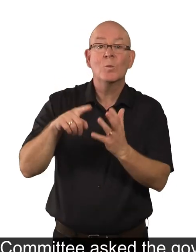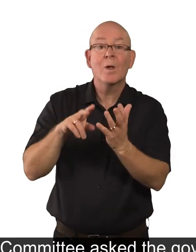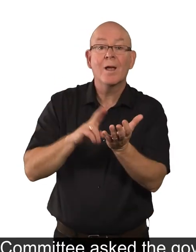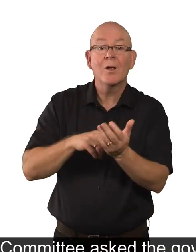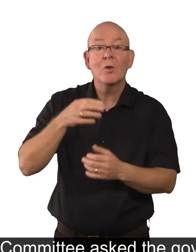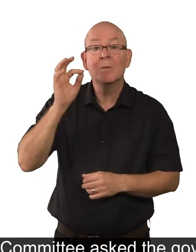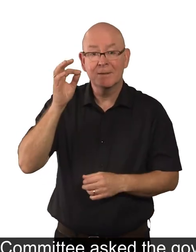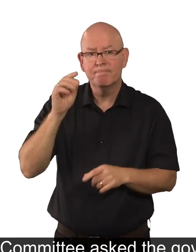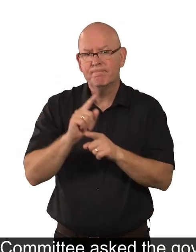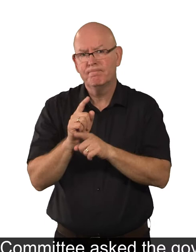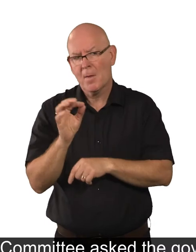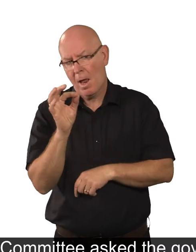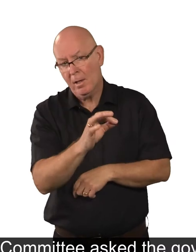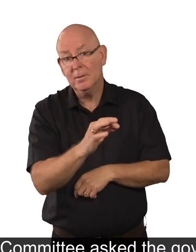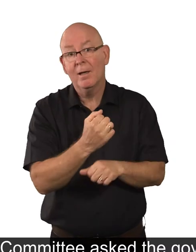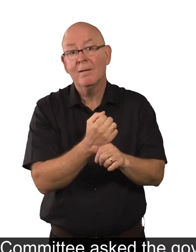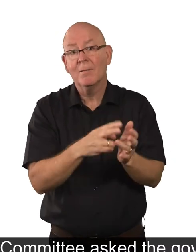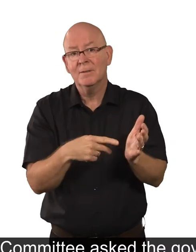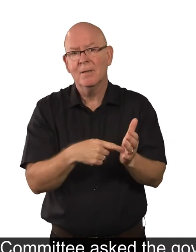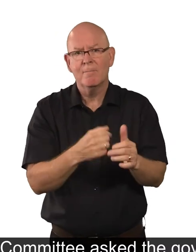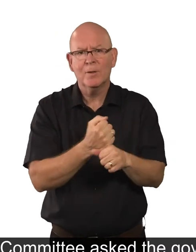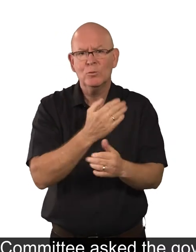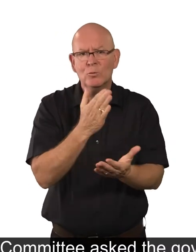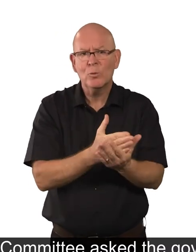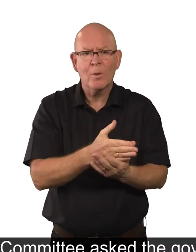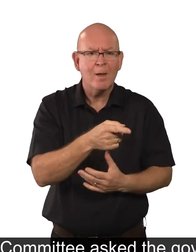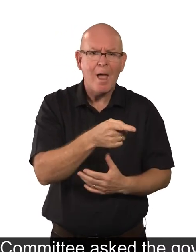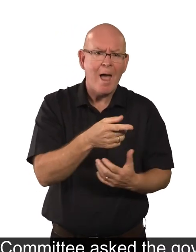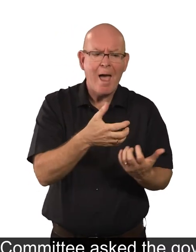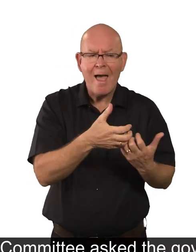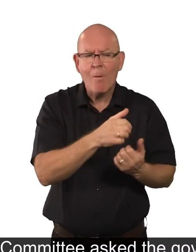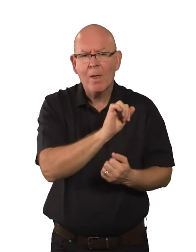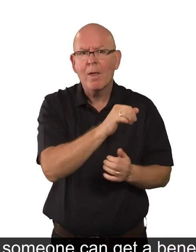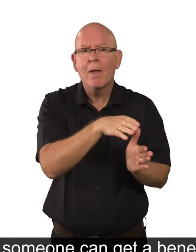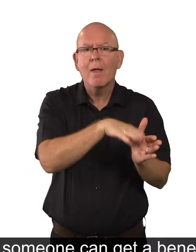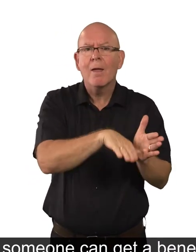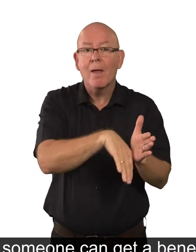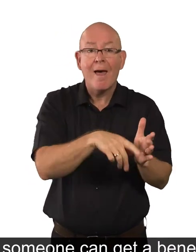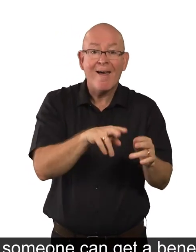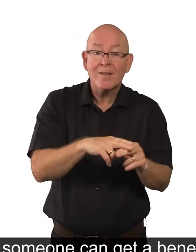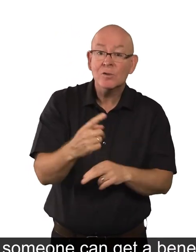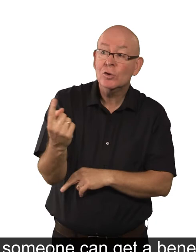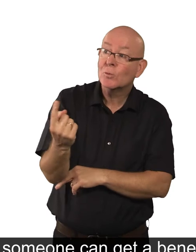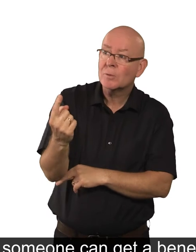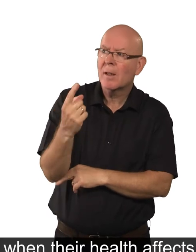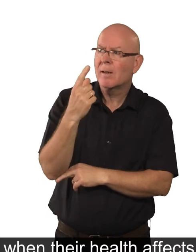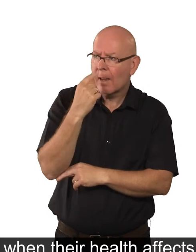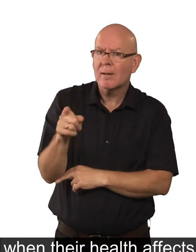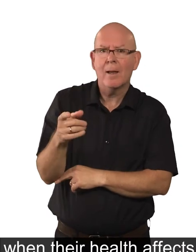The UN Committee asked the government to make sure that the way it decides if someone can get a benefit when their health